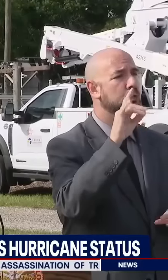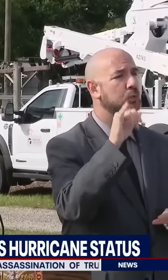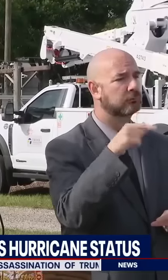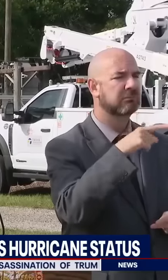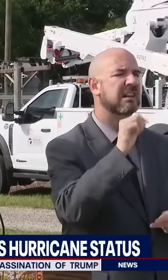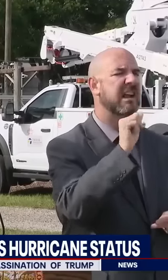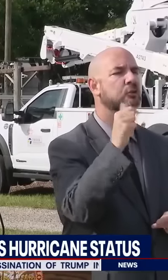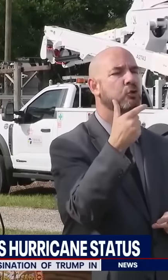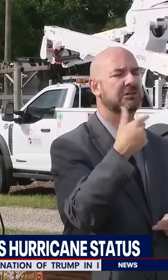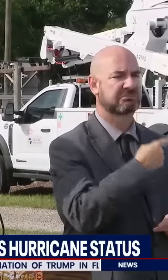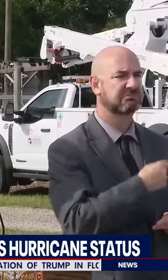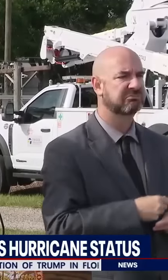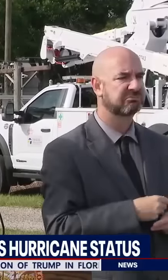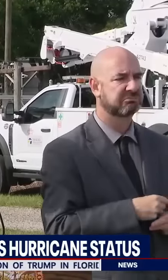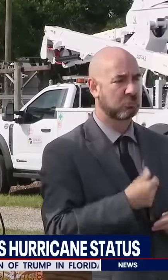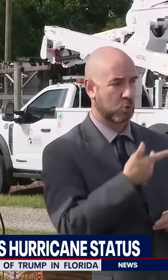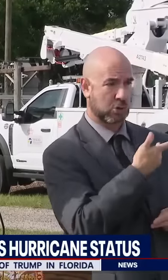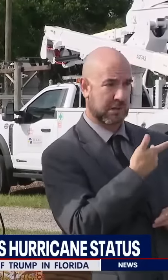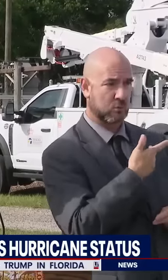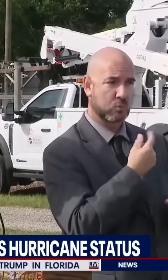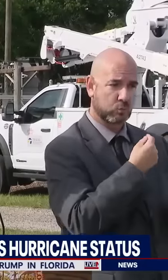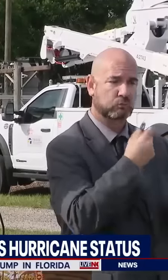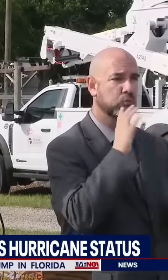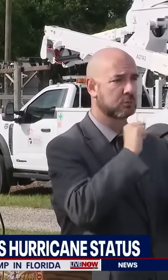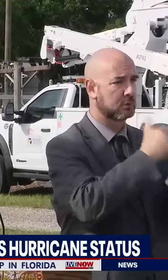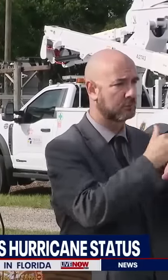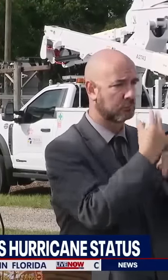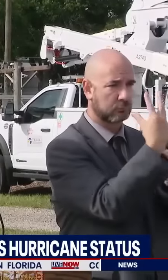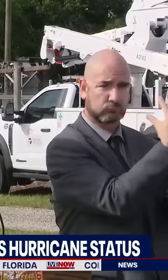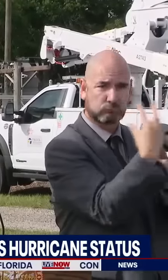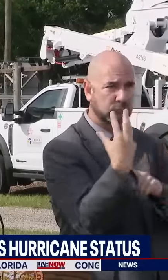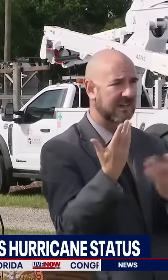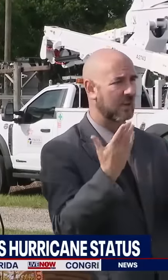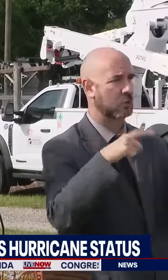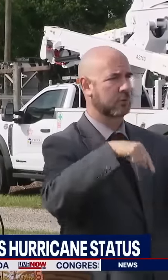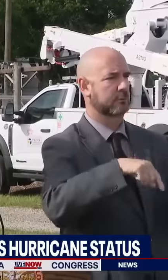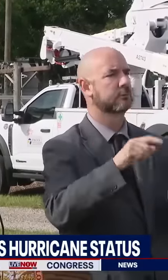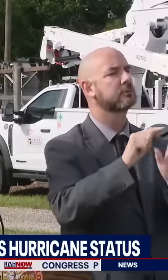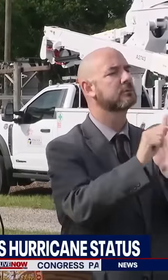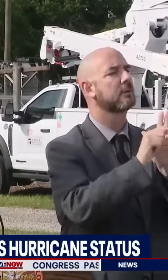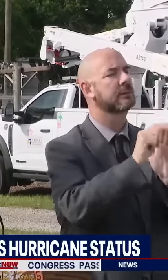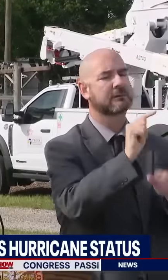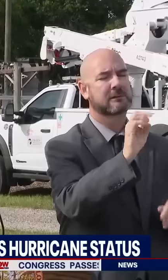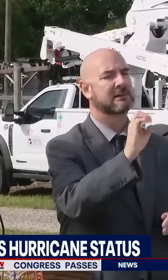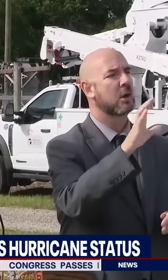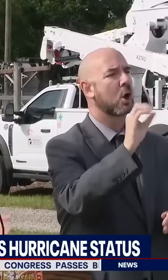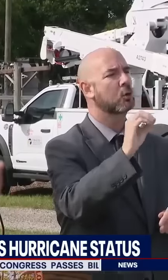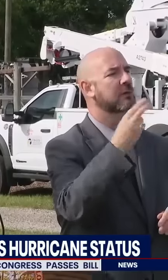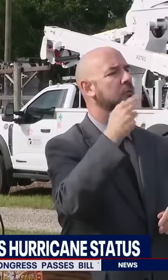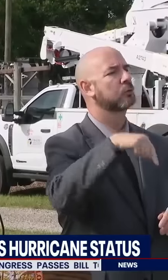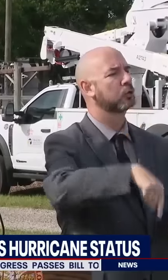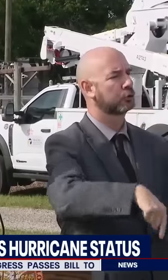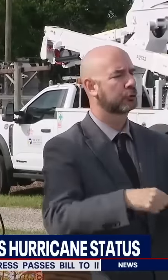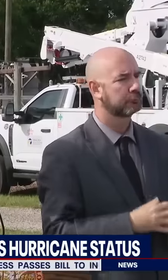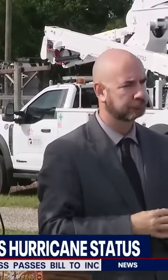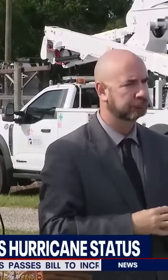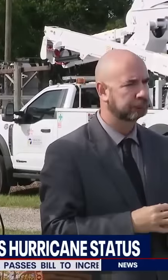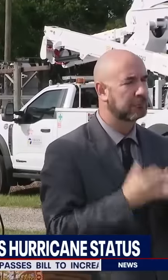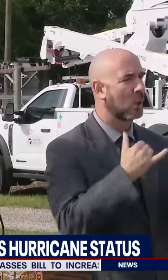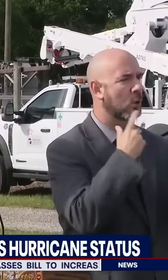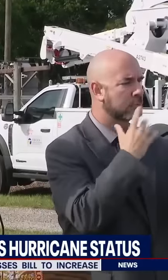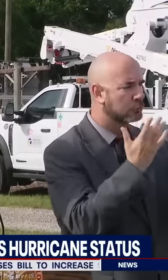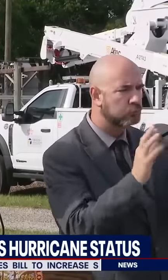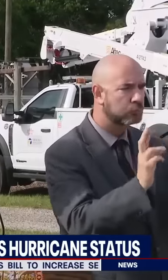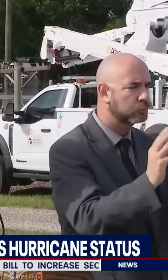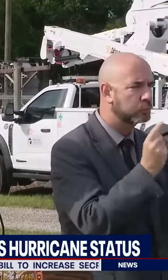Tampa. They're staging a lot of linemen for the upcoming storm, and we continue to have thousands